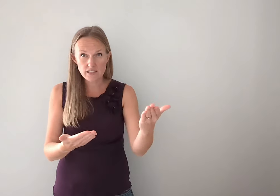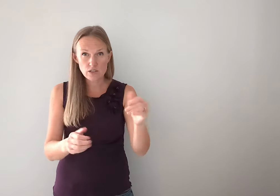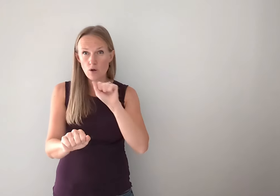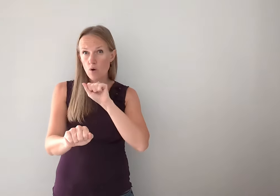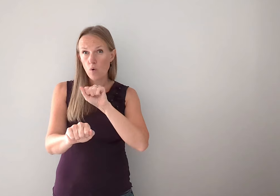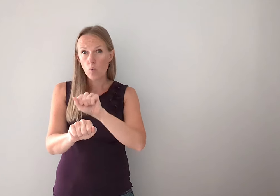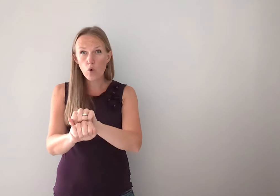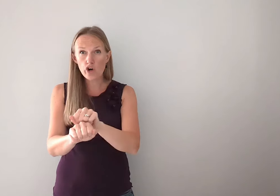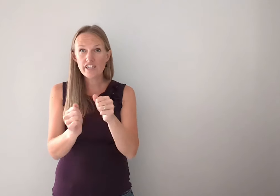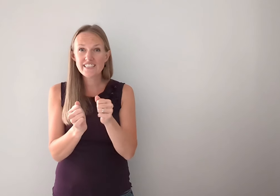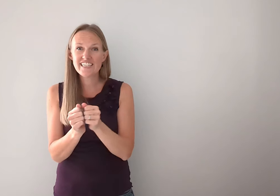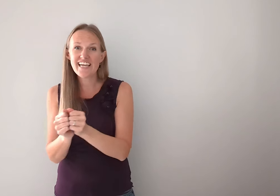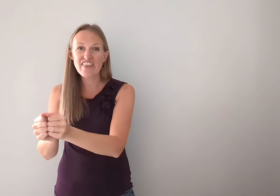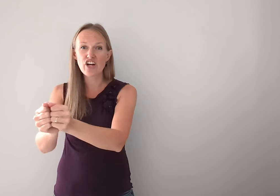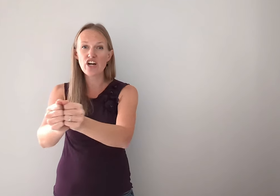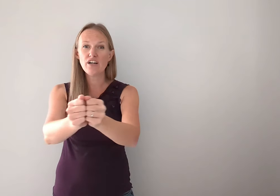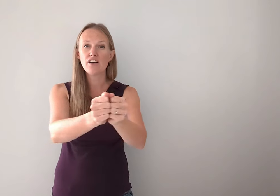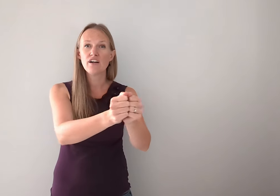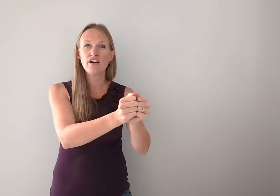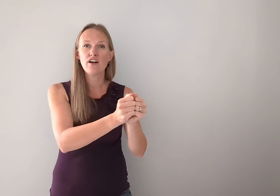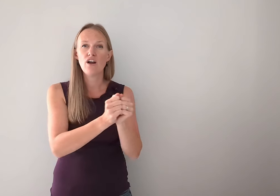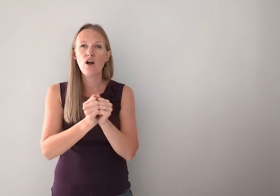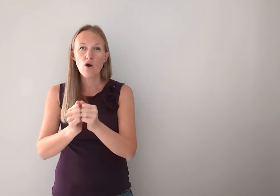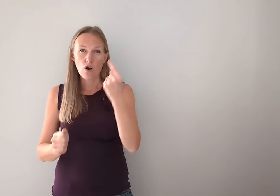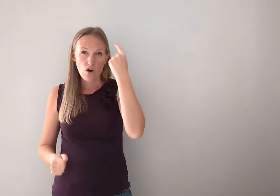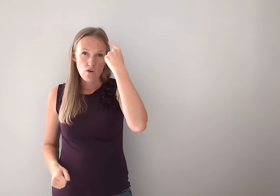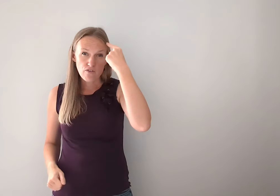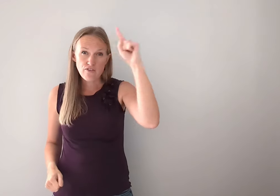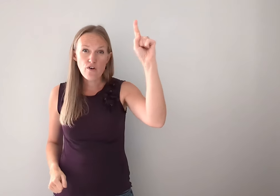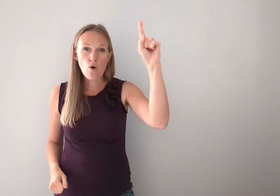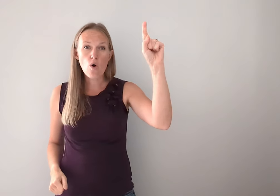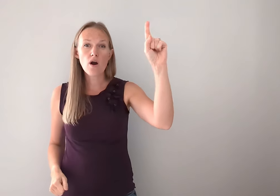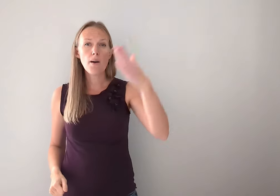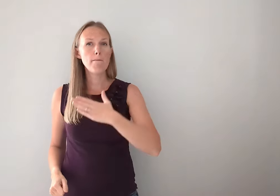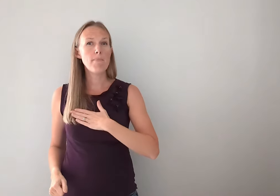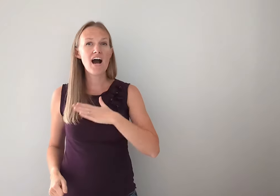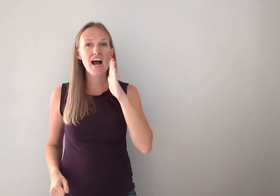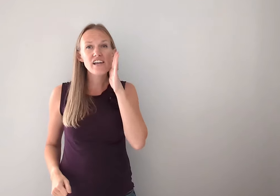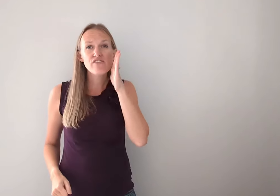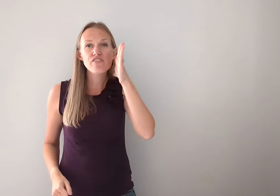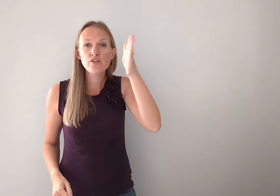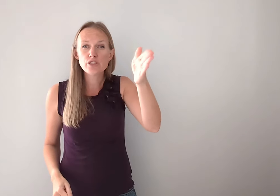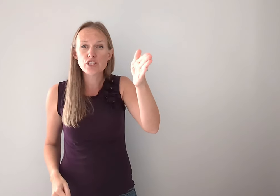work together for my future